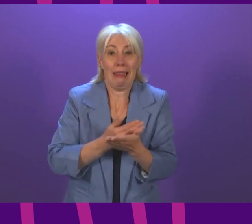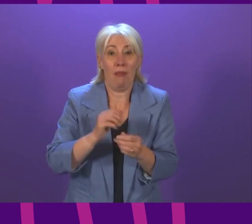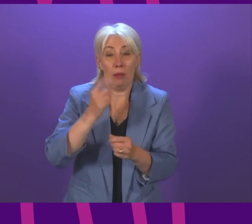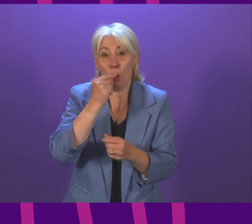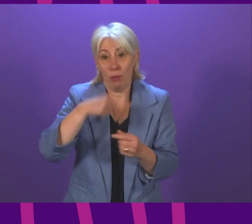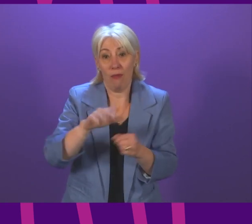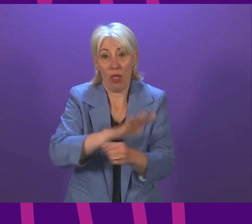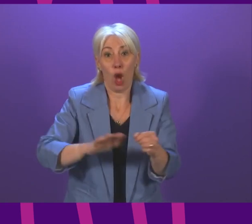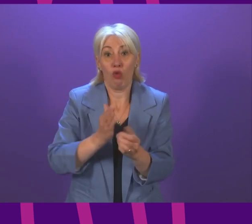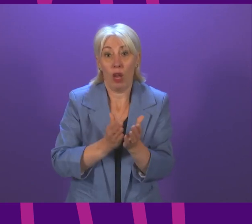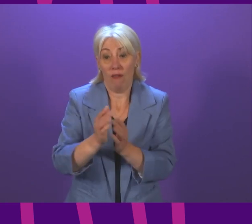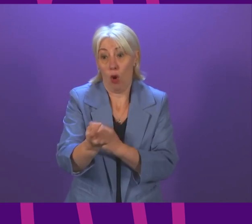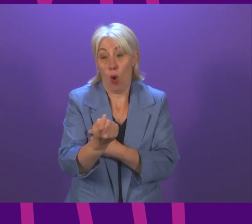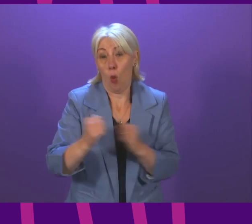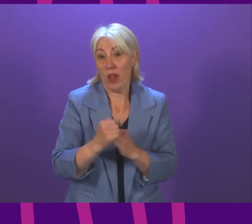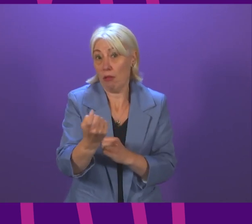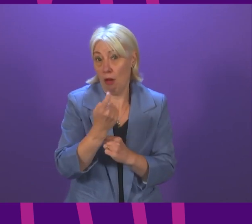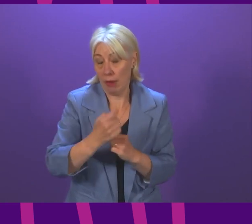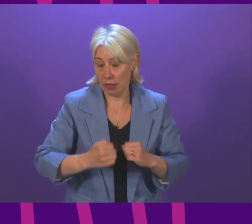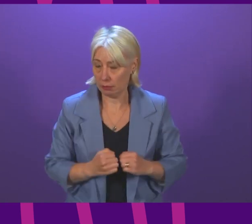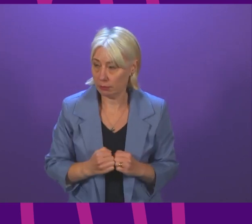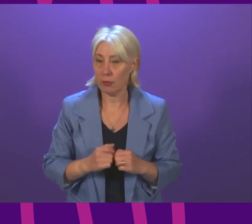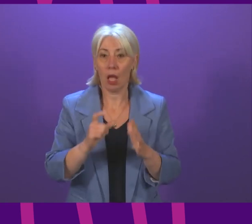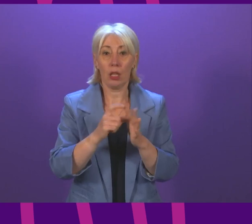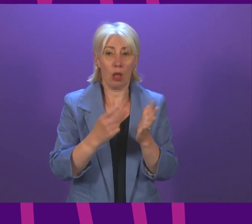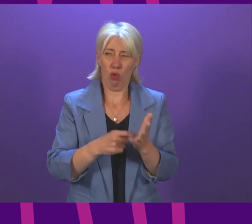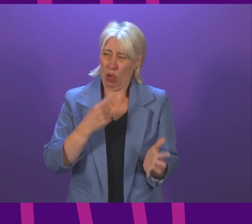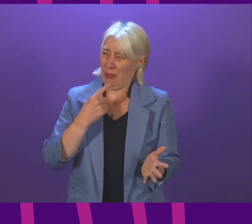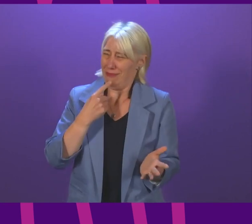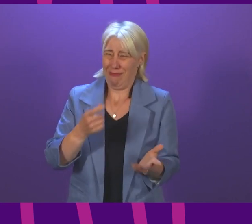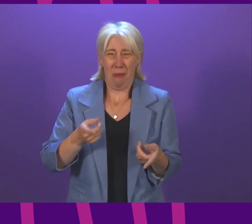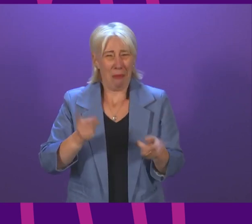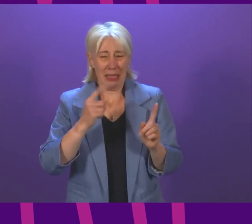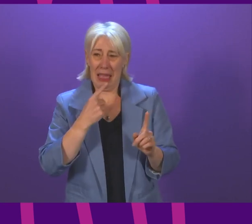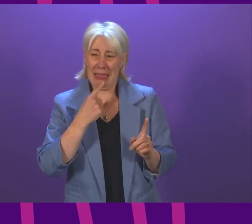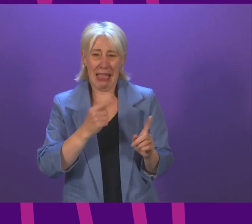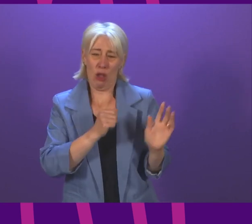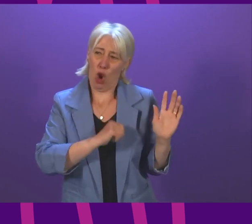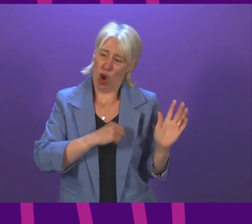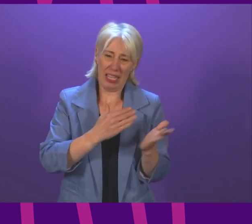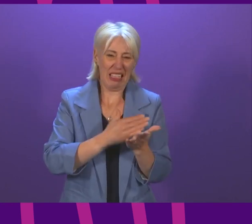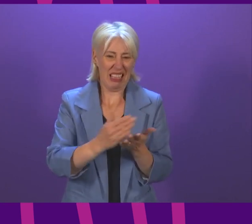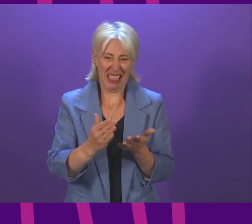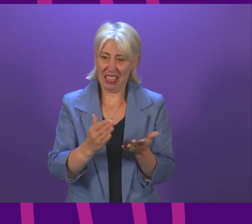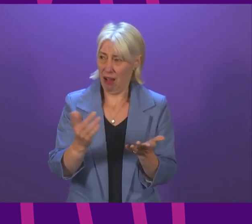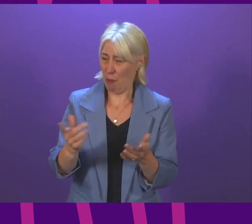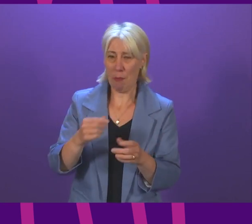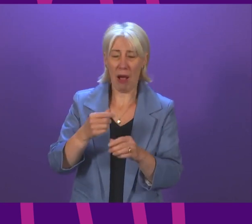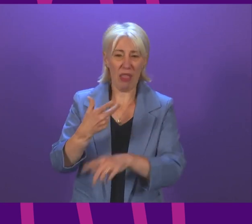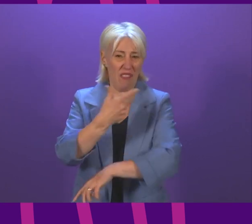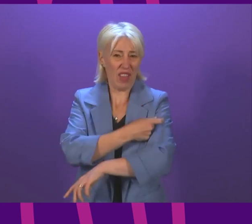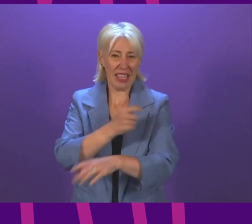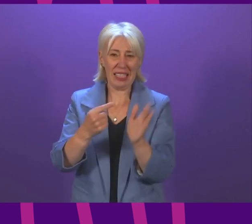Douglas Ross. The First Minister claims she's been candid and clear. If only her vaccine passport scheme was candid and clear.